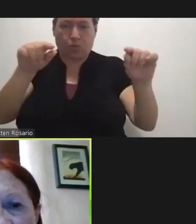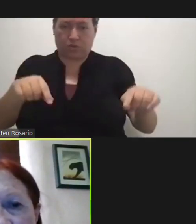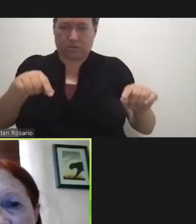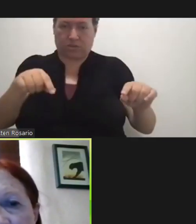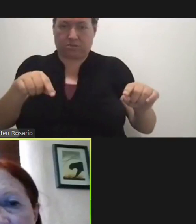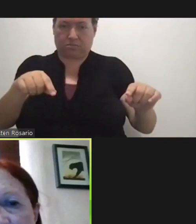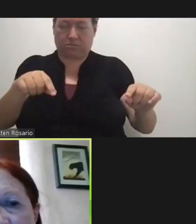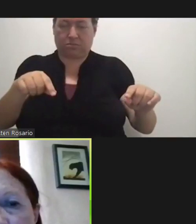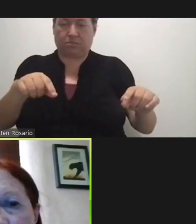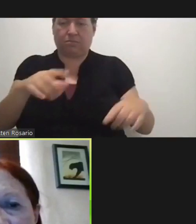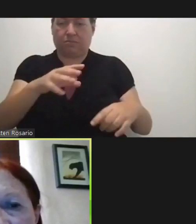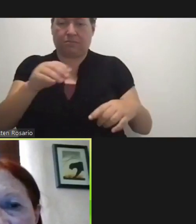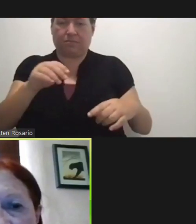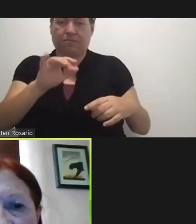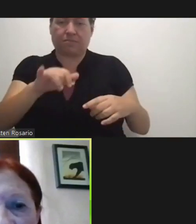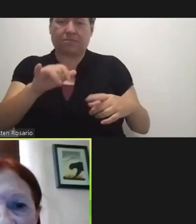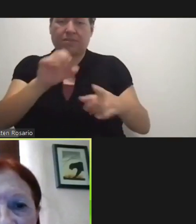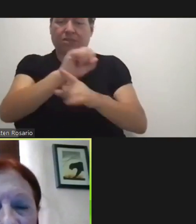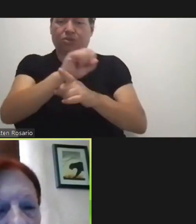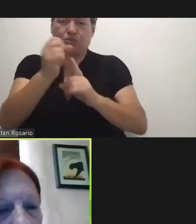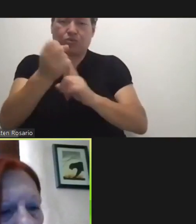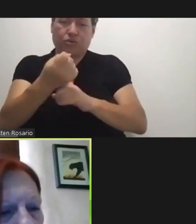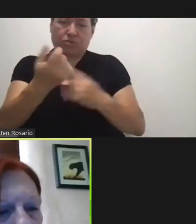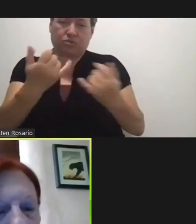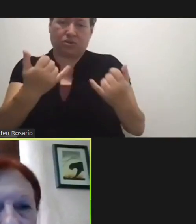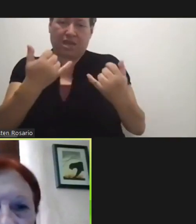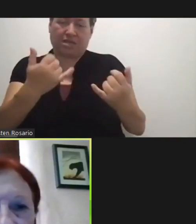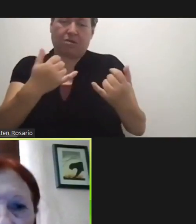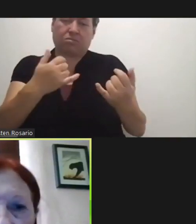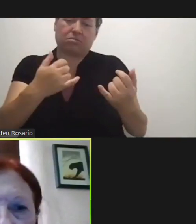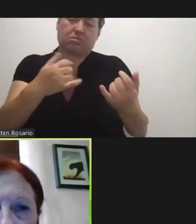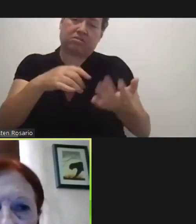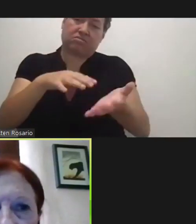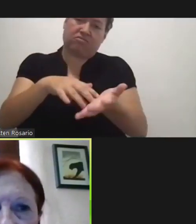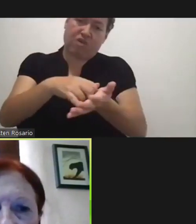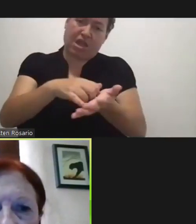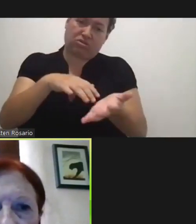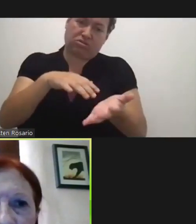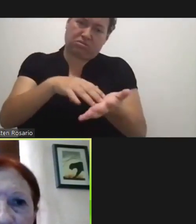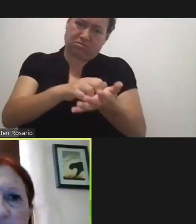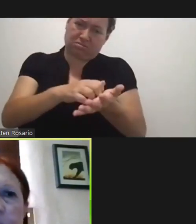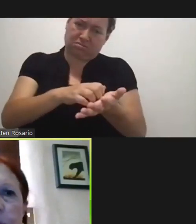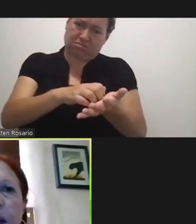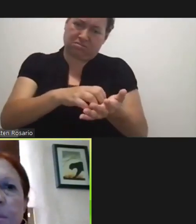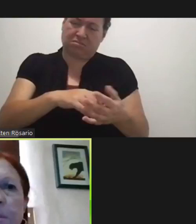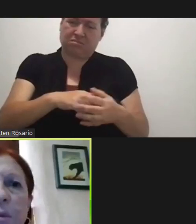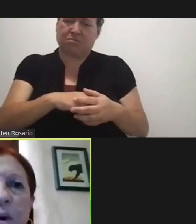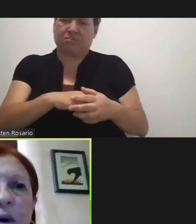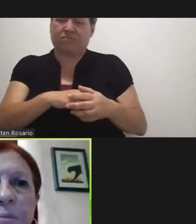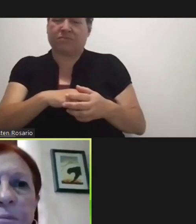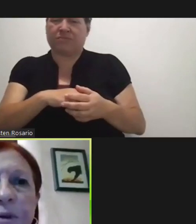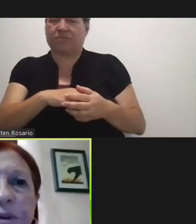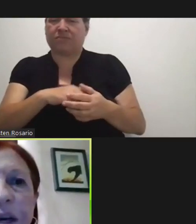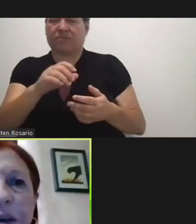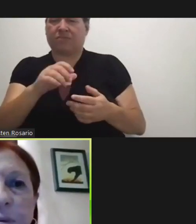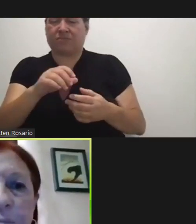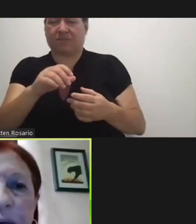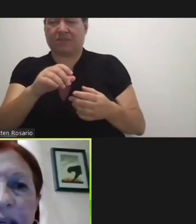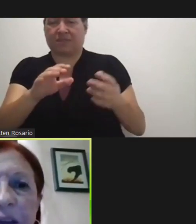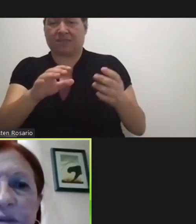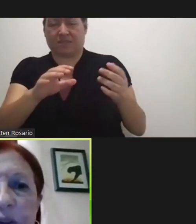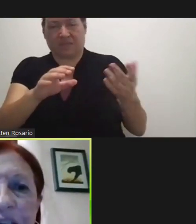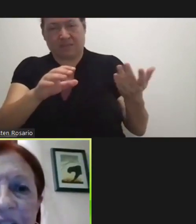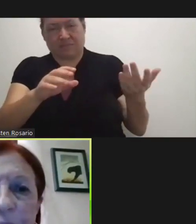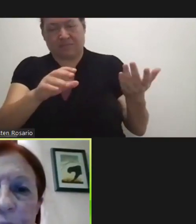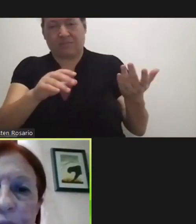And That The Situation Is Fragile So If You I Mean We Hope You Don't